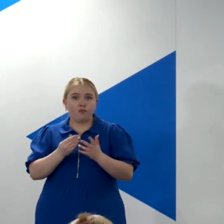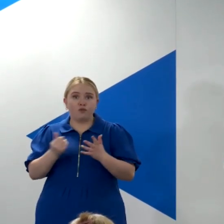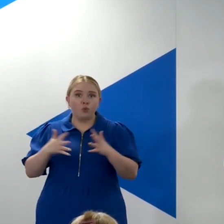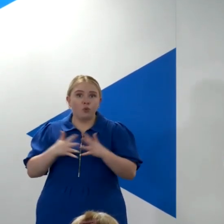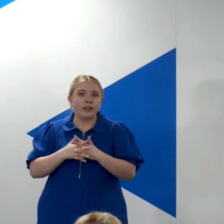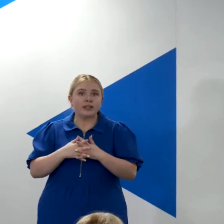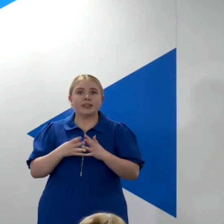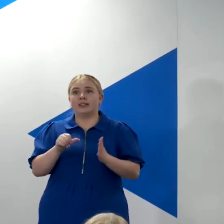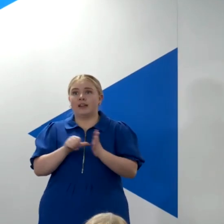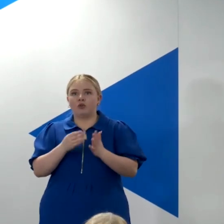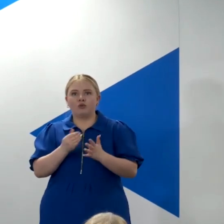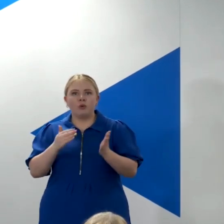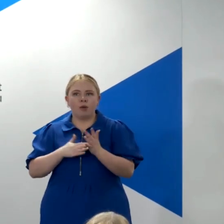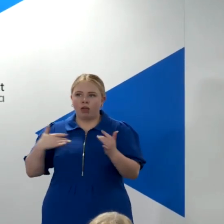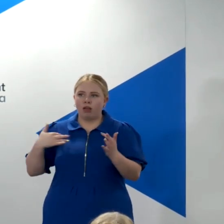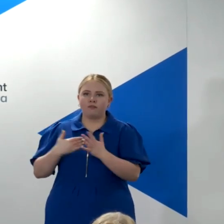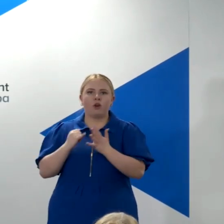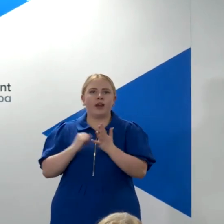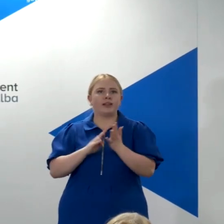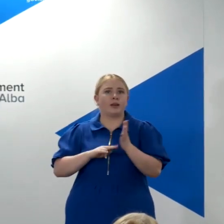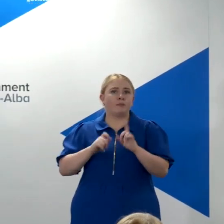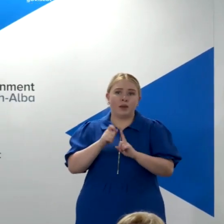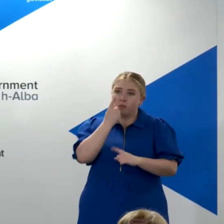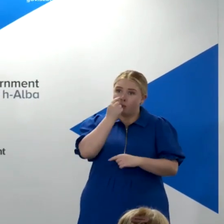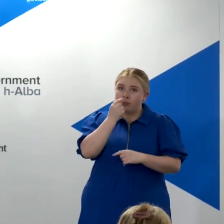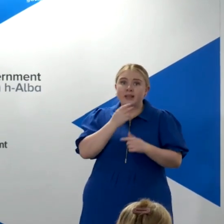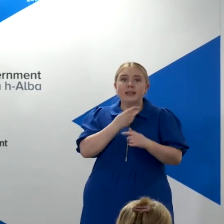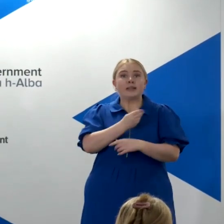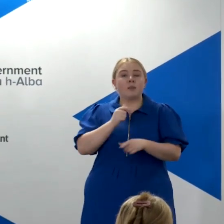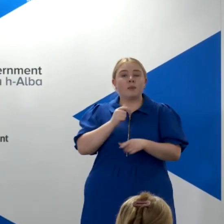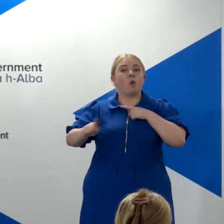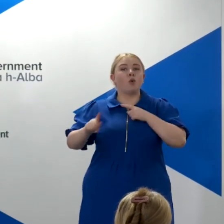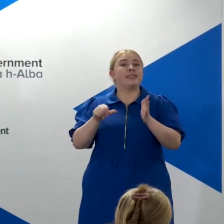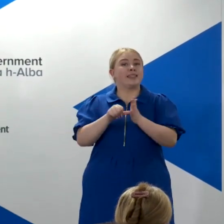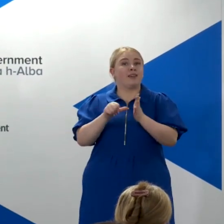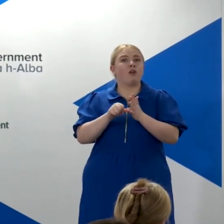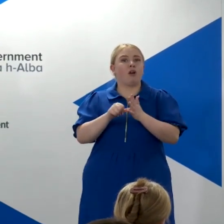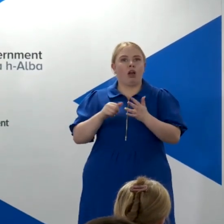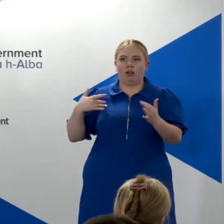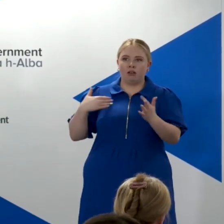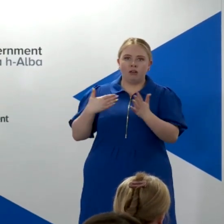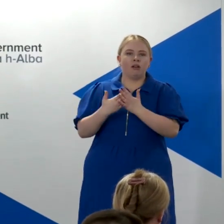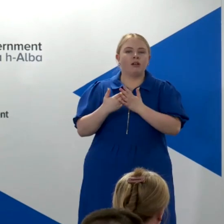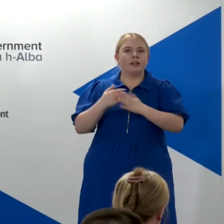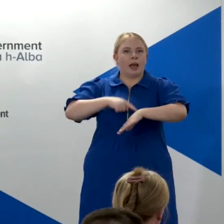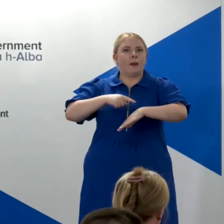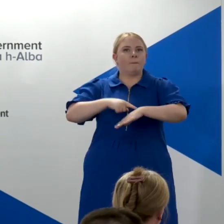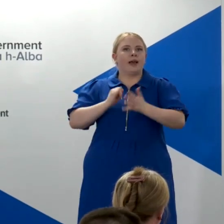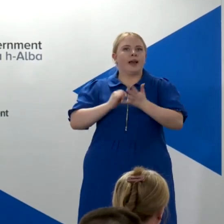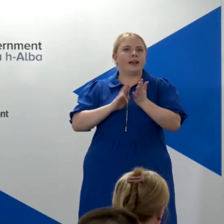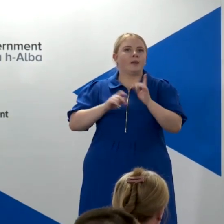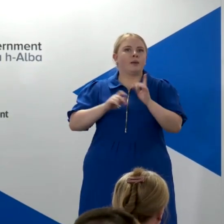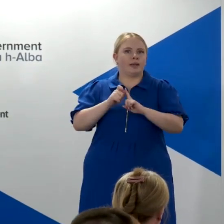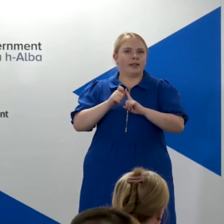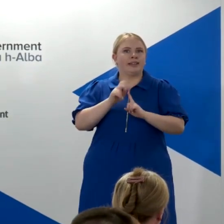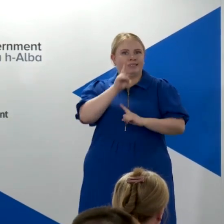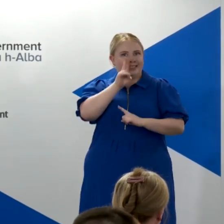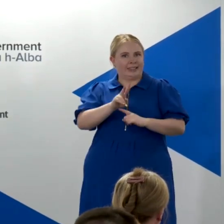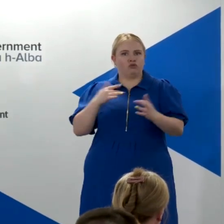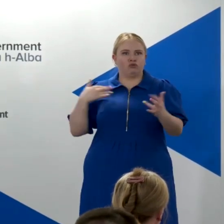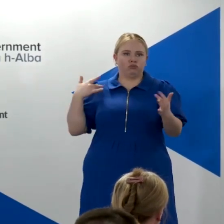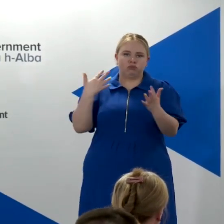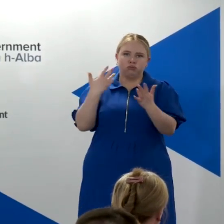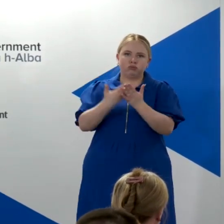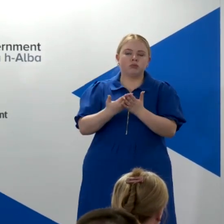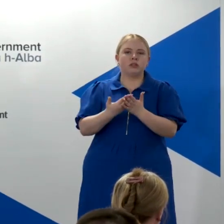that for a second. In fact, they've probably been some of the most difficult months the SNP has faced in its modern political history. Despite that,